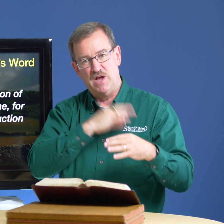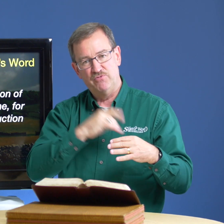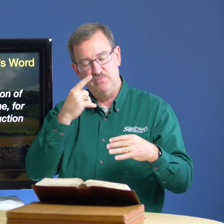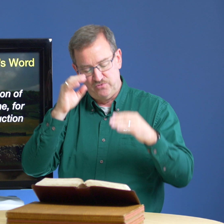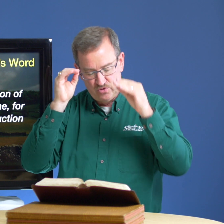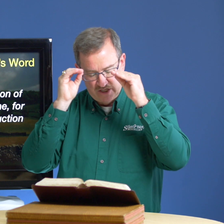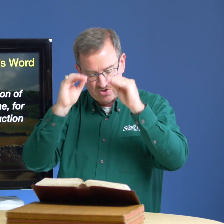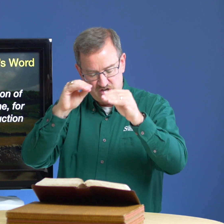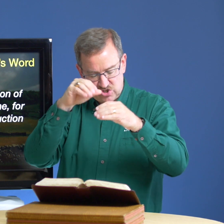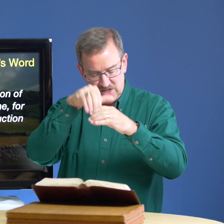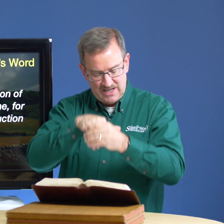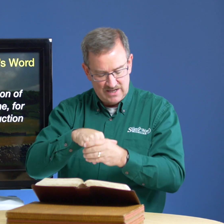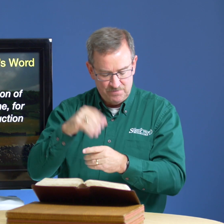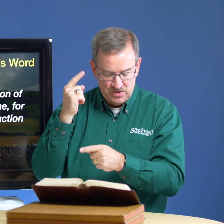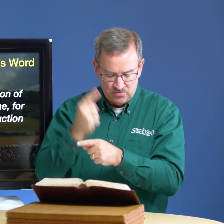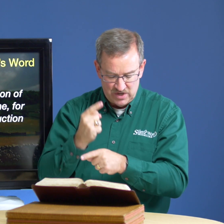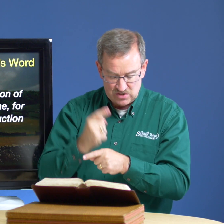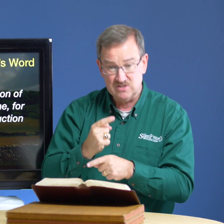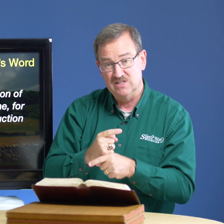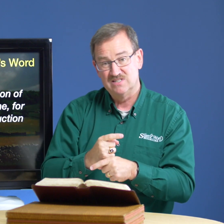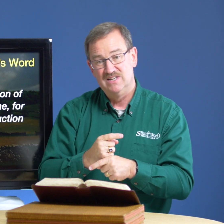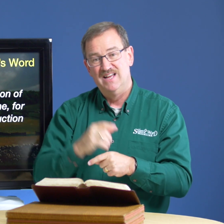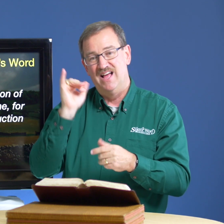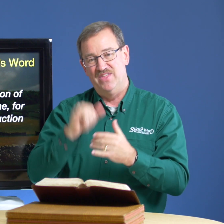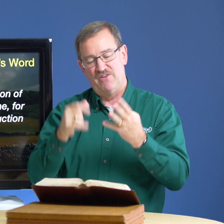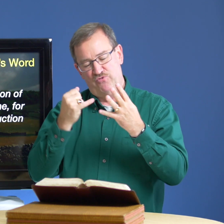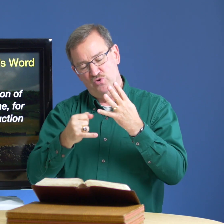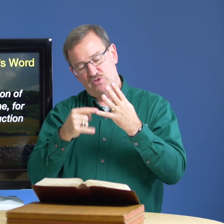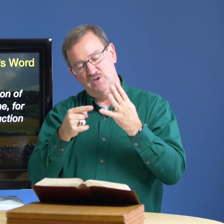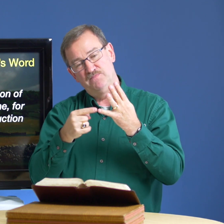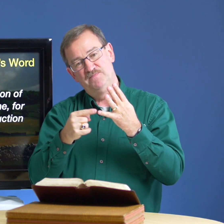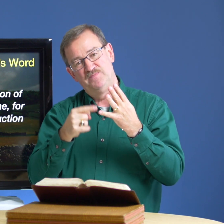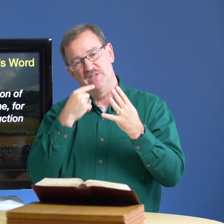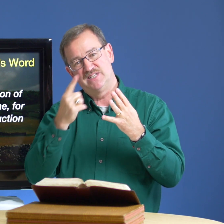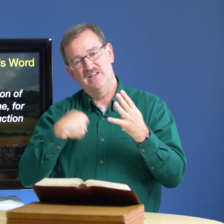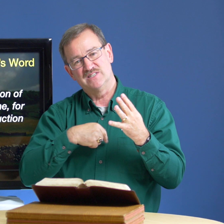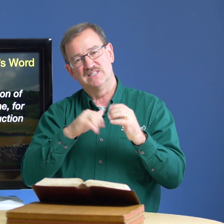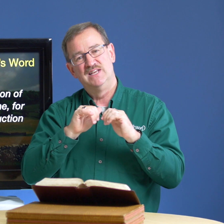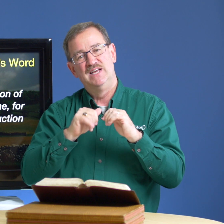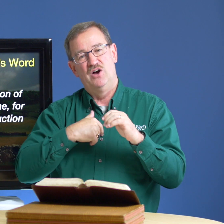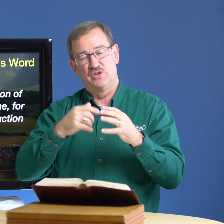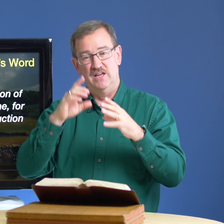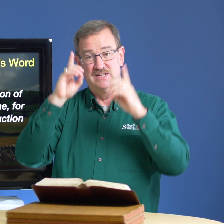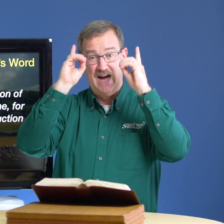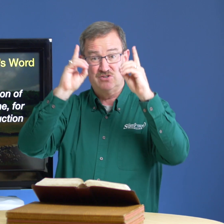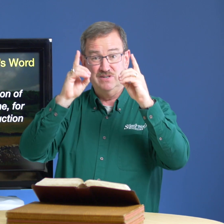profitable for instruction in righteousness and that fourth one it tells us okay doctrine